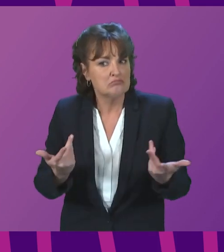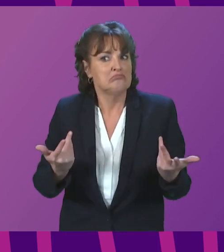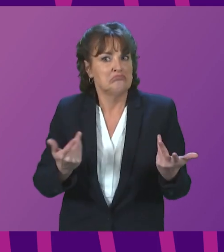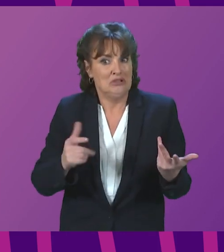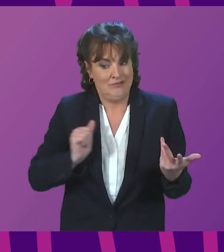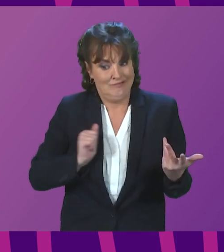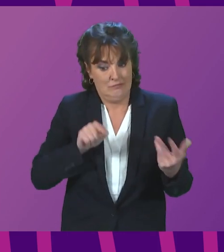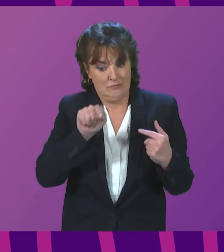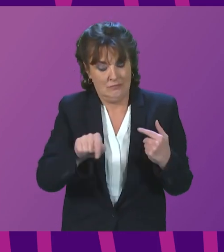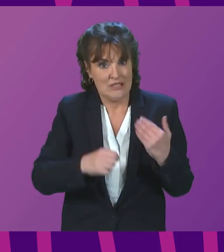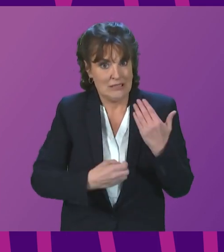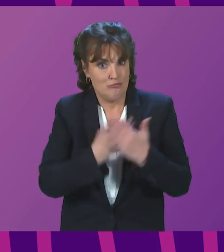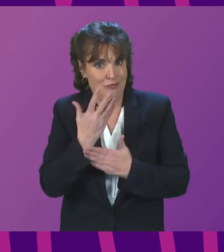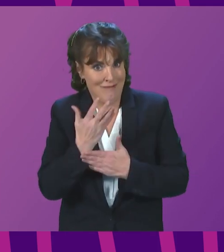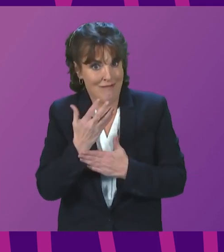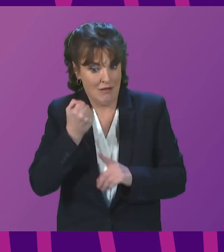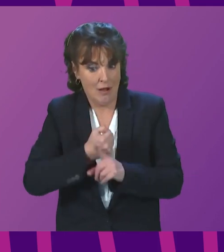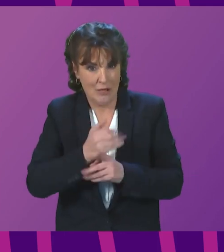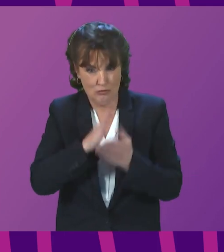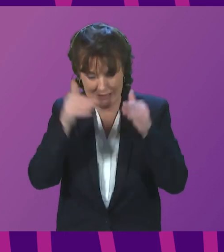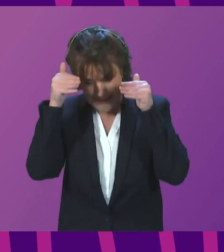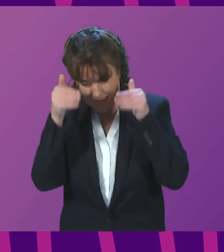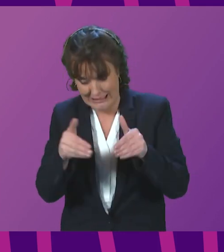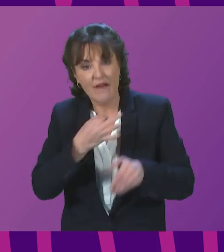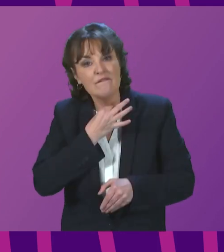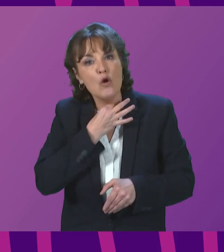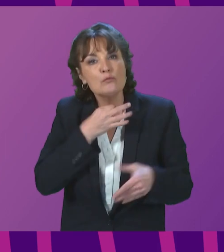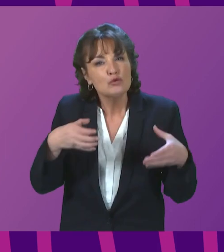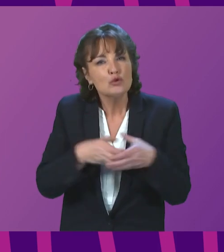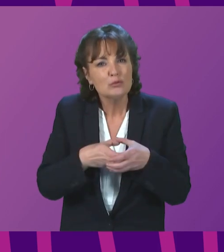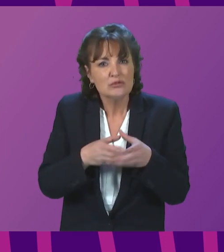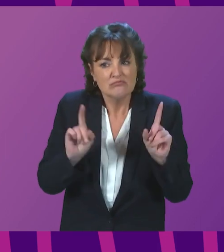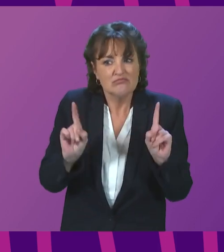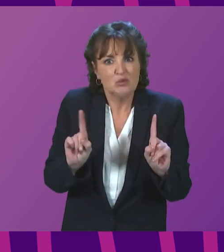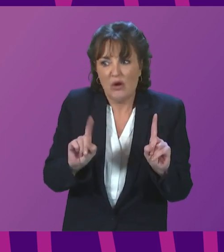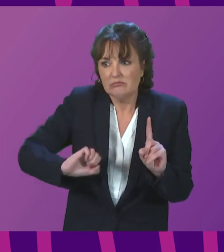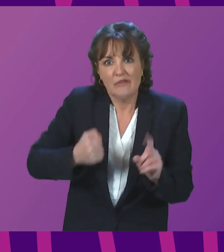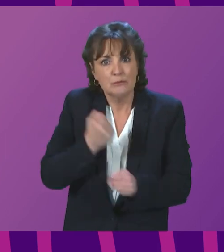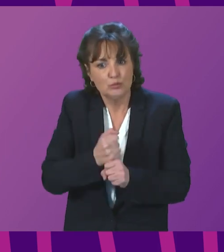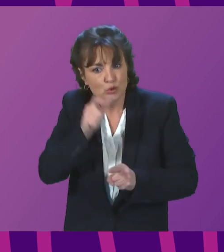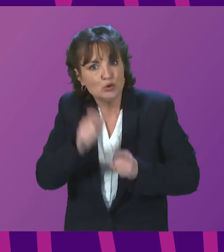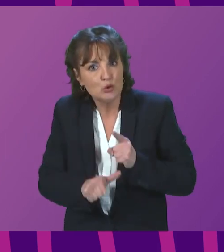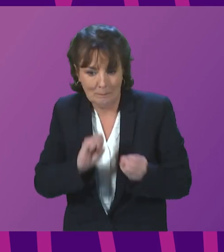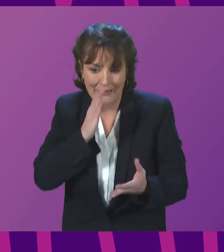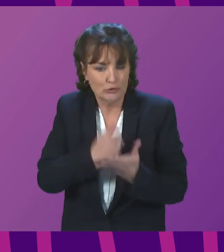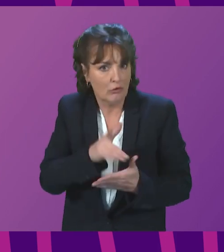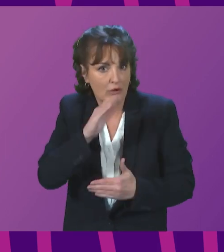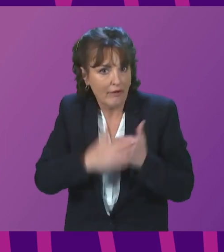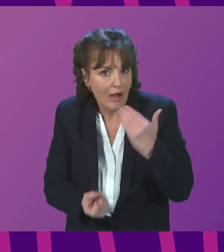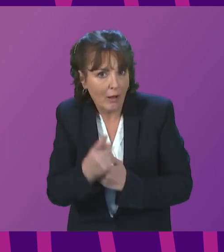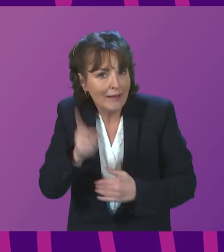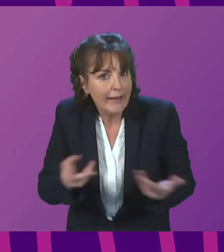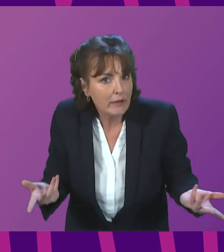spring campaign is targeted at the most vulnerable groups in society, what action has the Scottish Government taken to prevent such